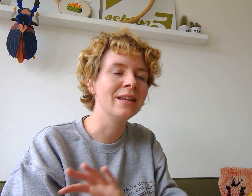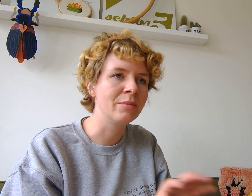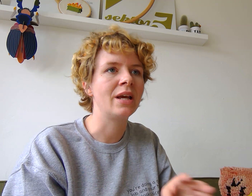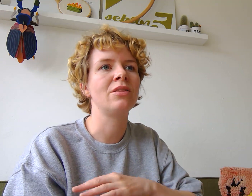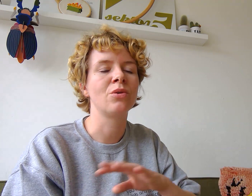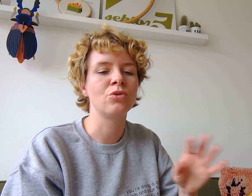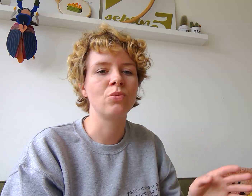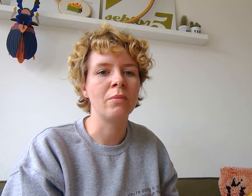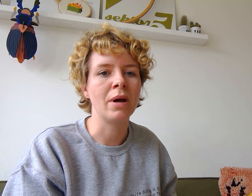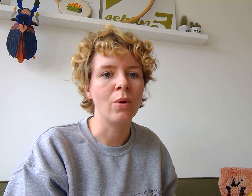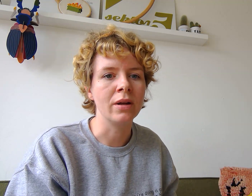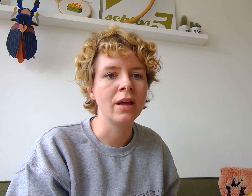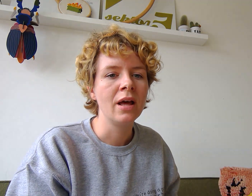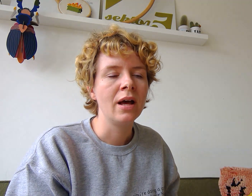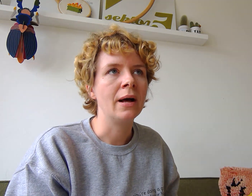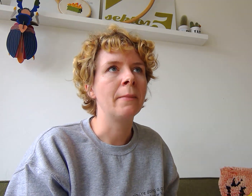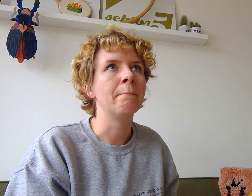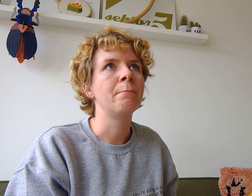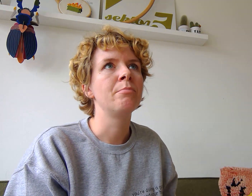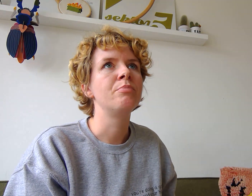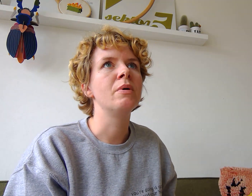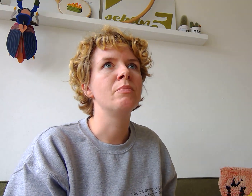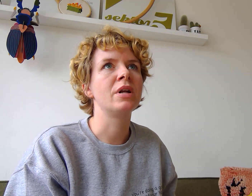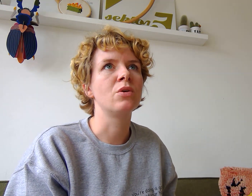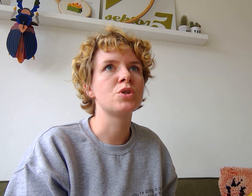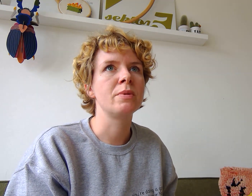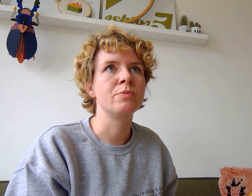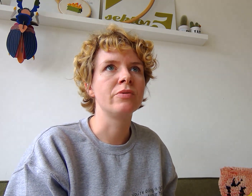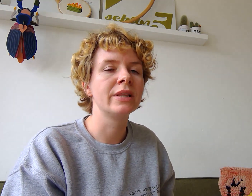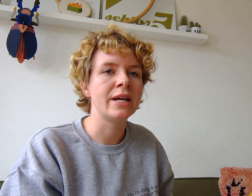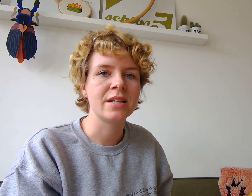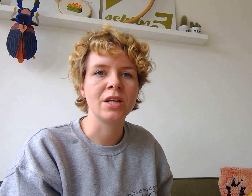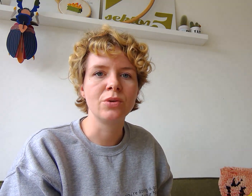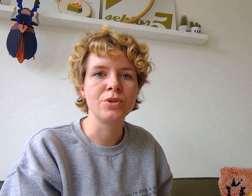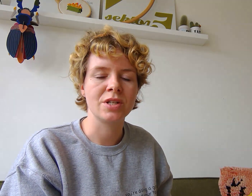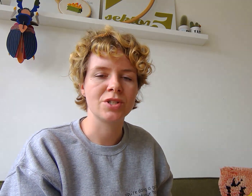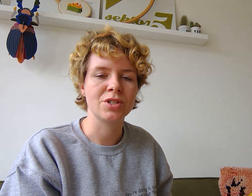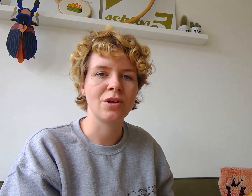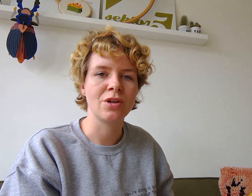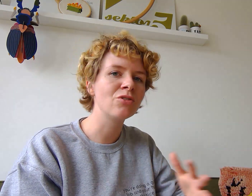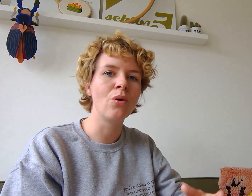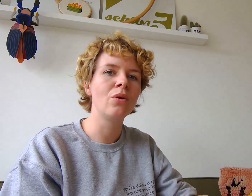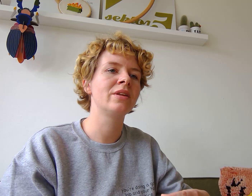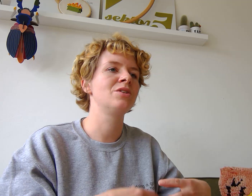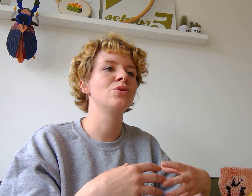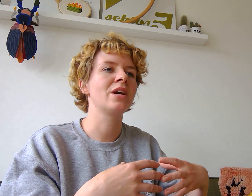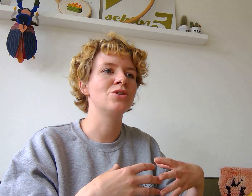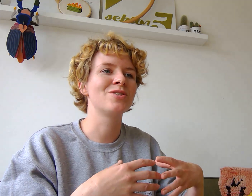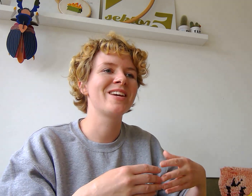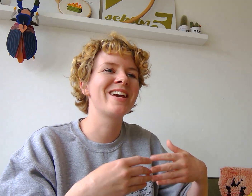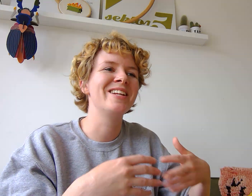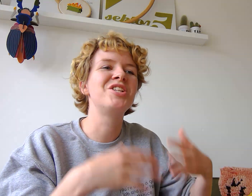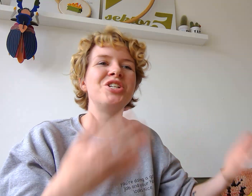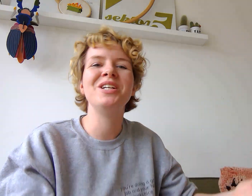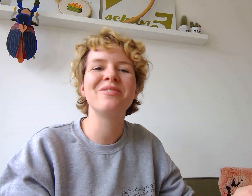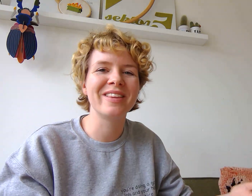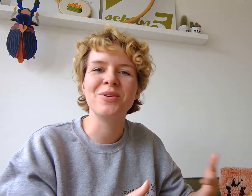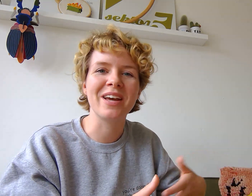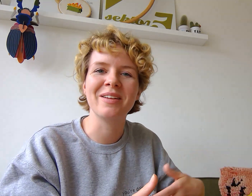eliminate those one by one. But it also makes me realize that inclusion is not an end goal that you can achieve and then you can